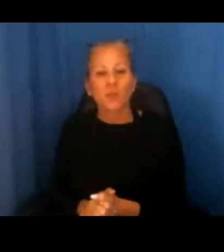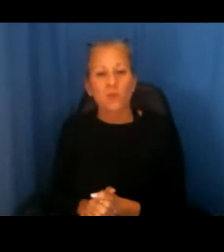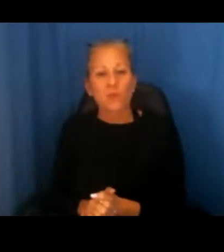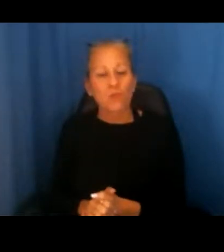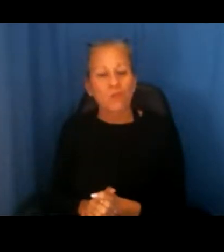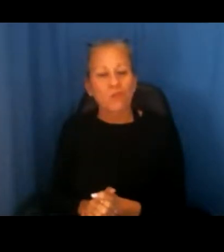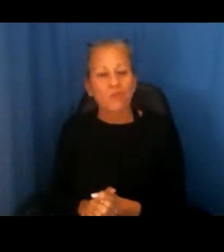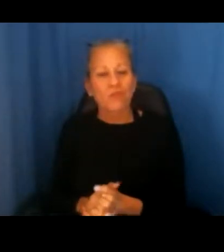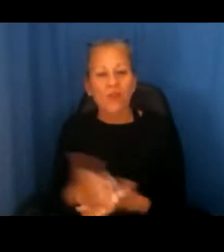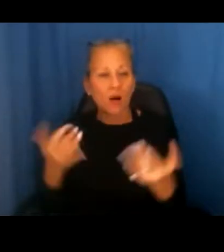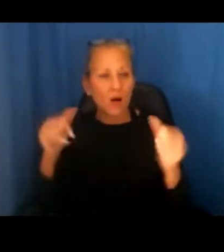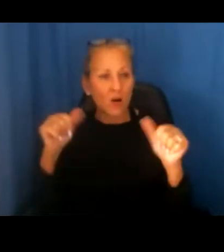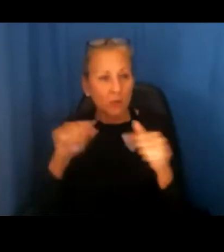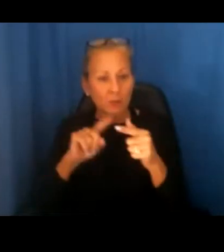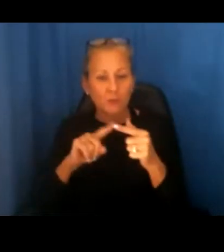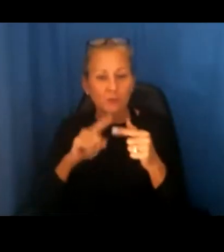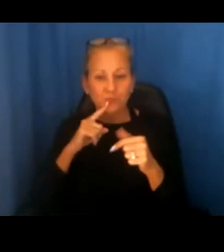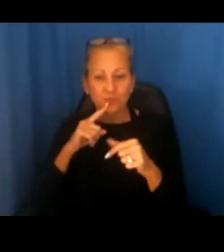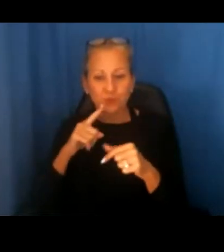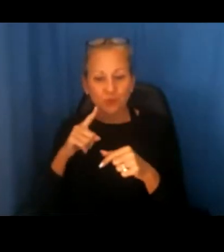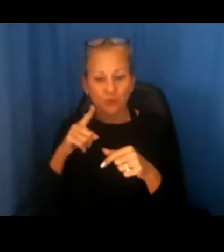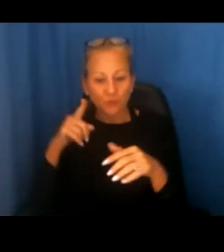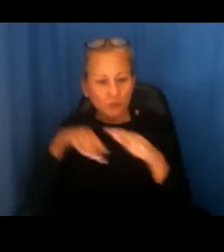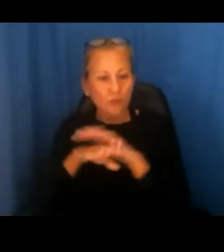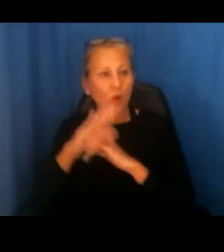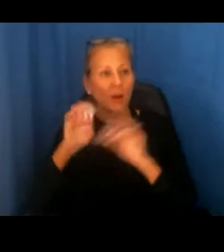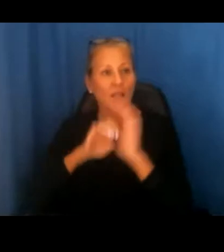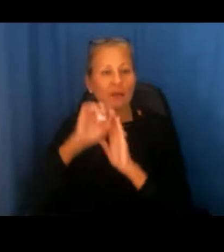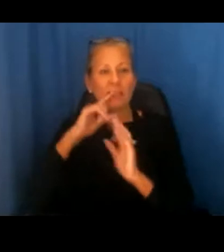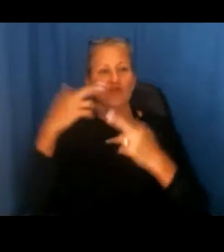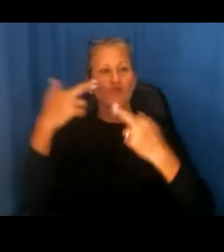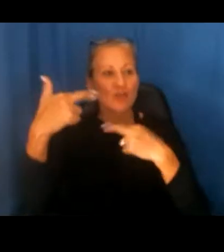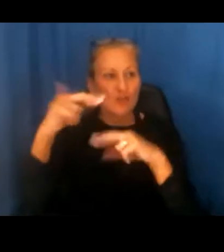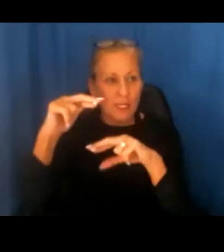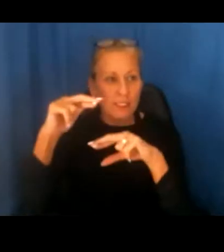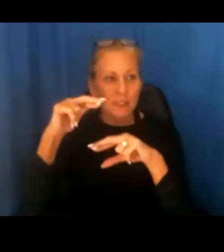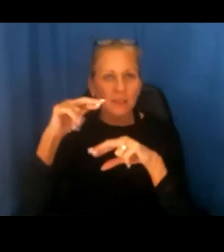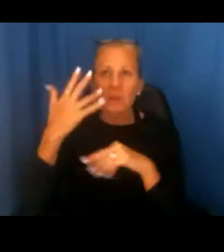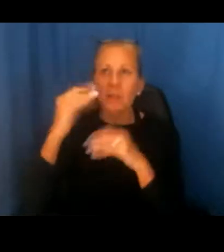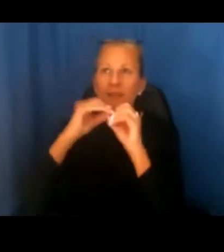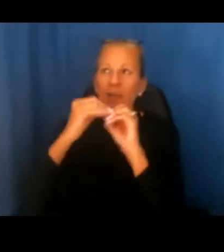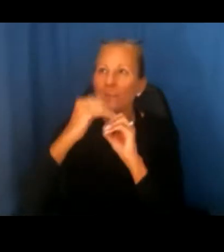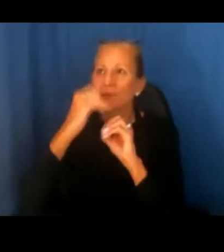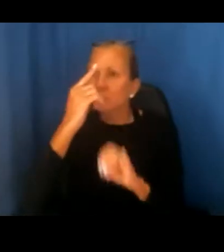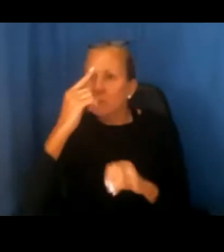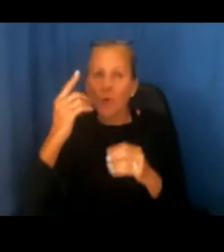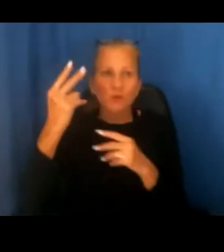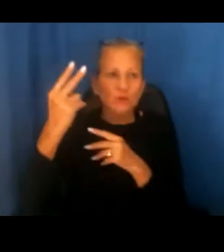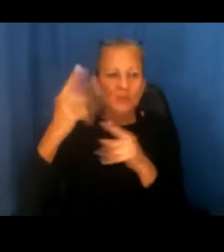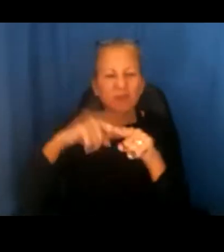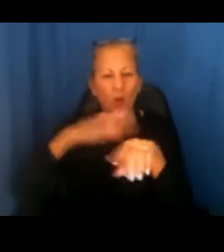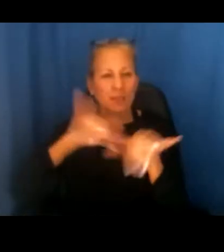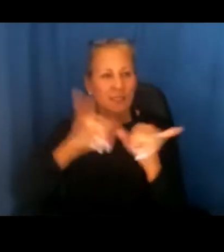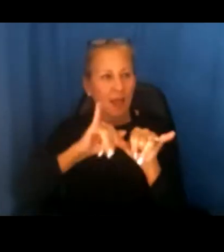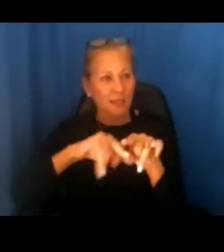ability to occupy an elevator is restricted by numbers given the size of the elevator